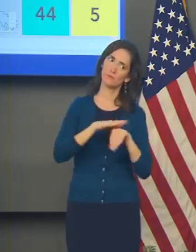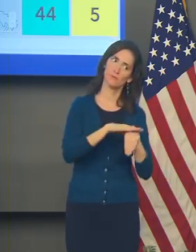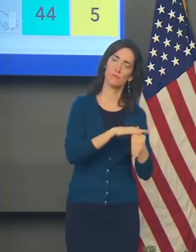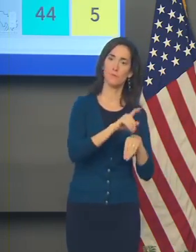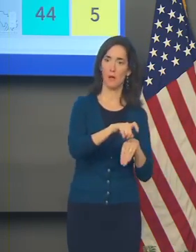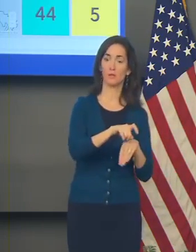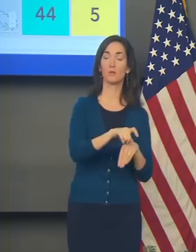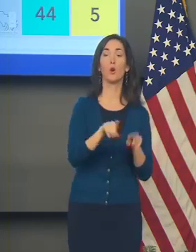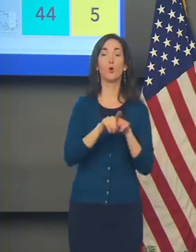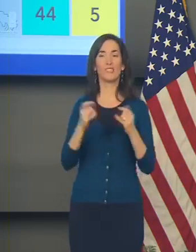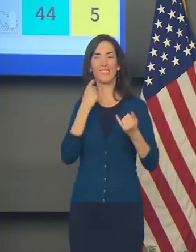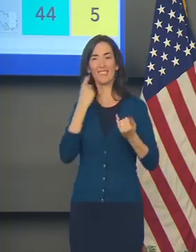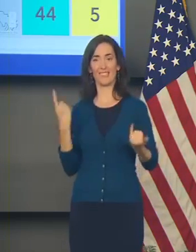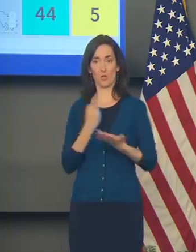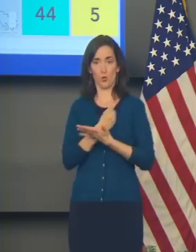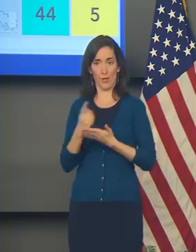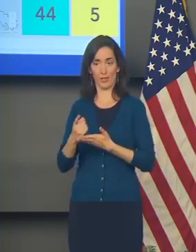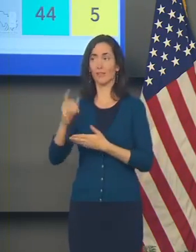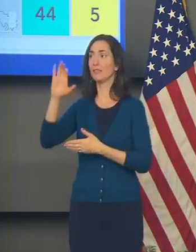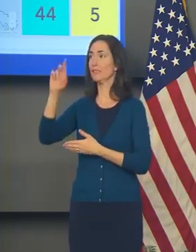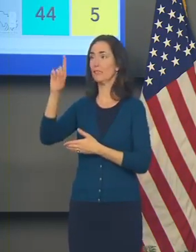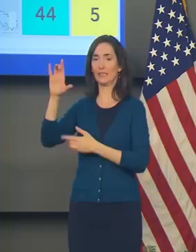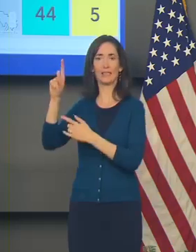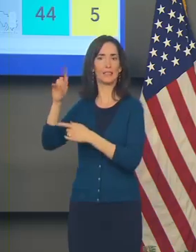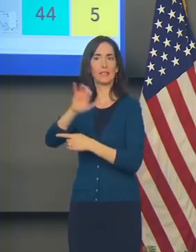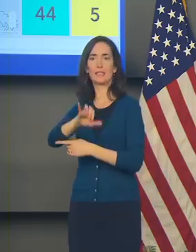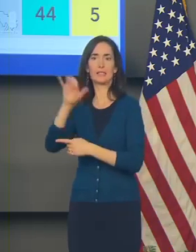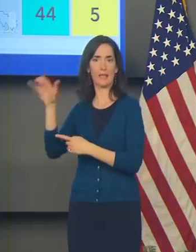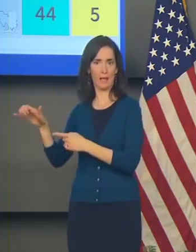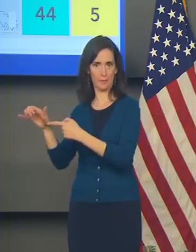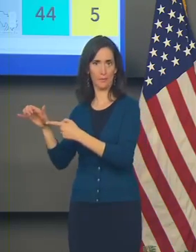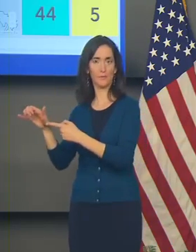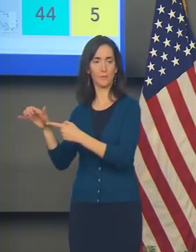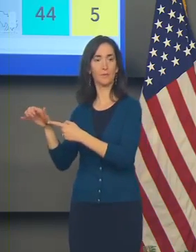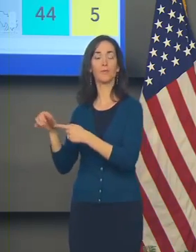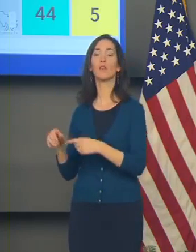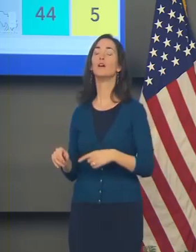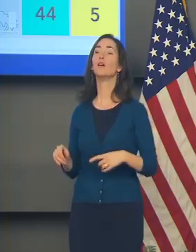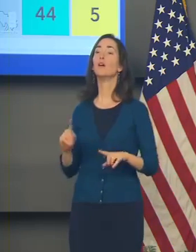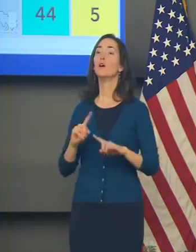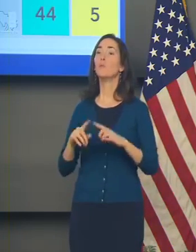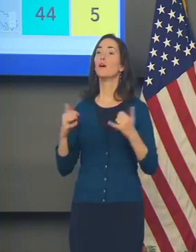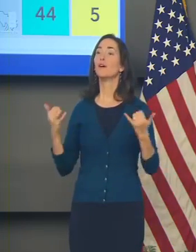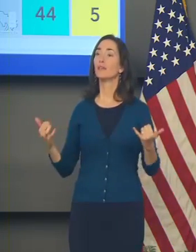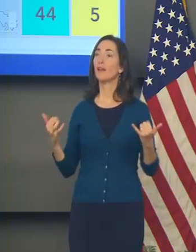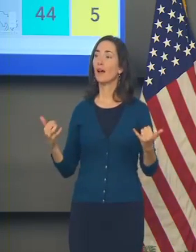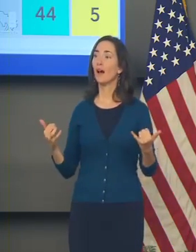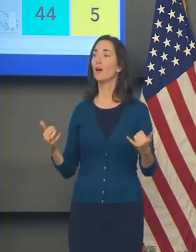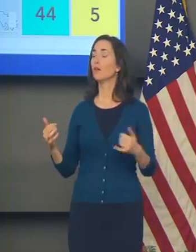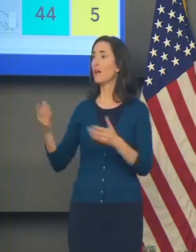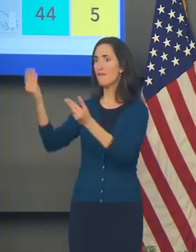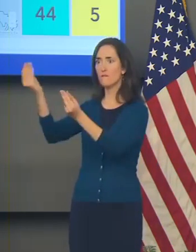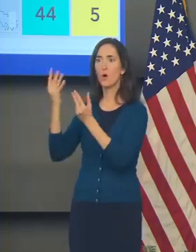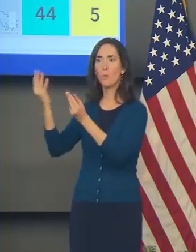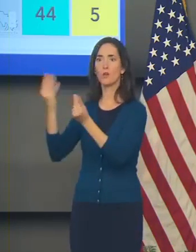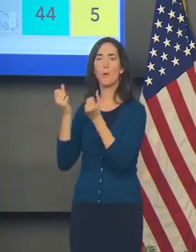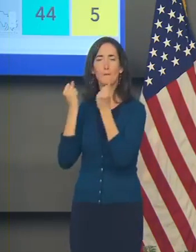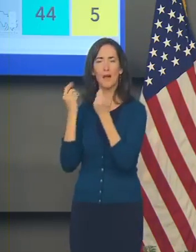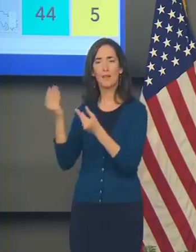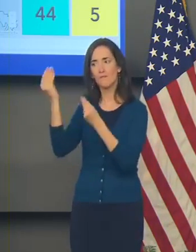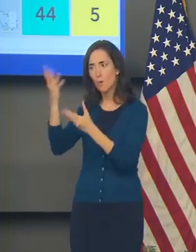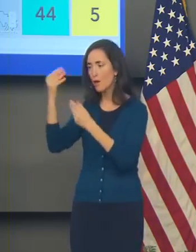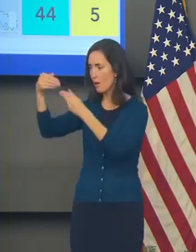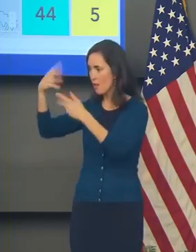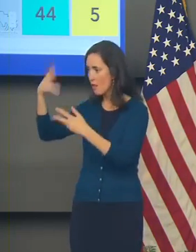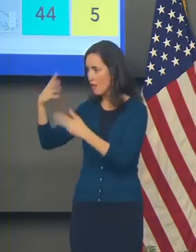the CDC come out and do the same thing. But we're getting much more information and it's coming in rapidly. We